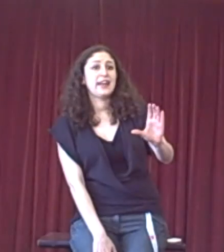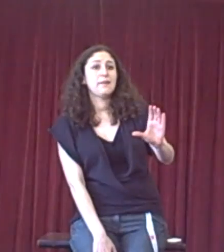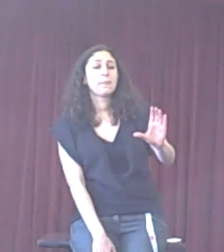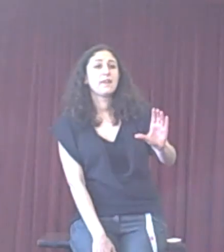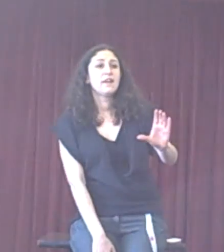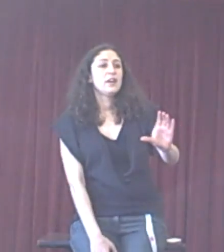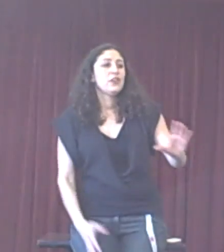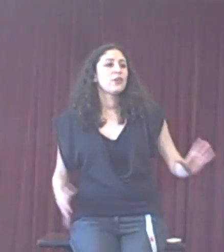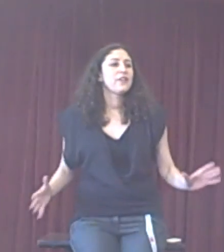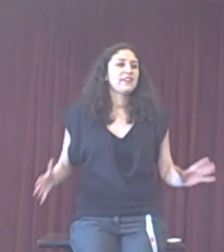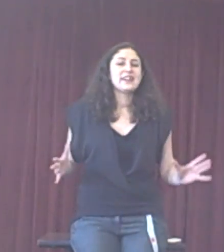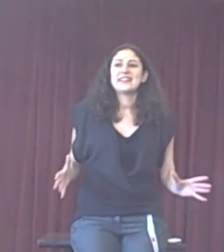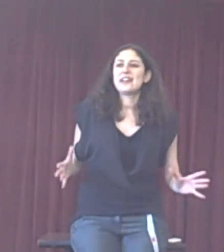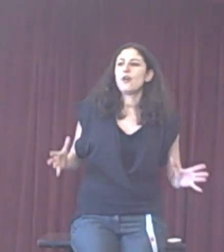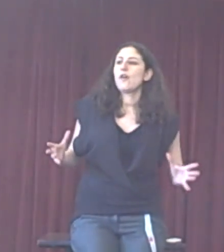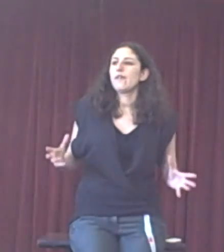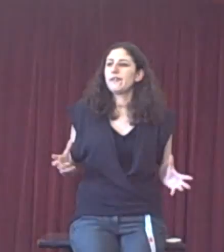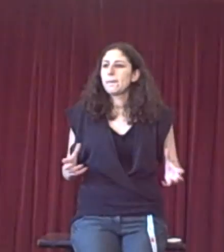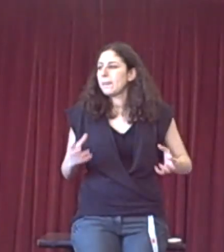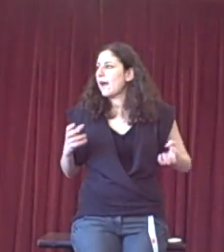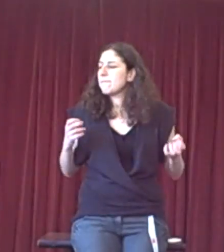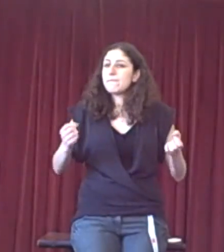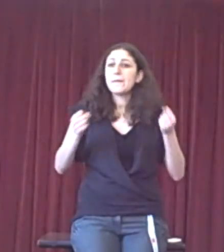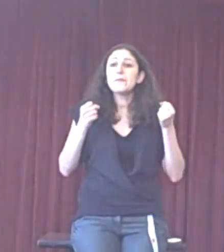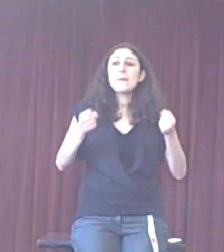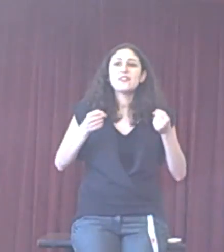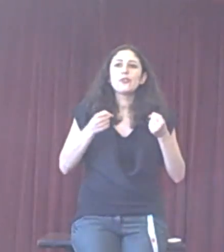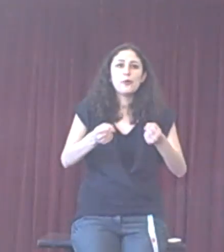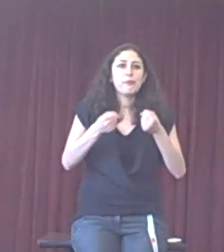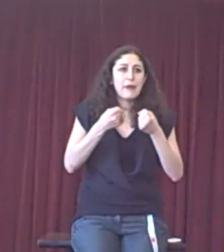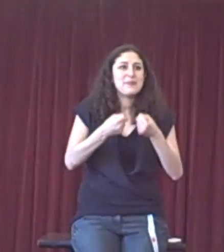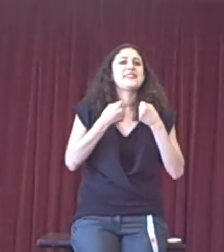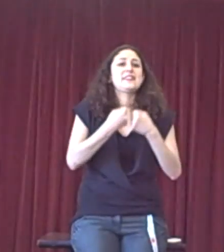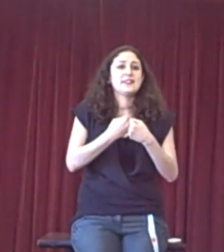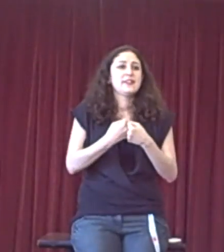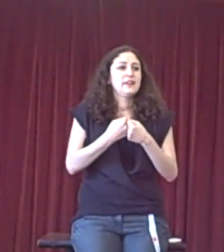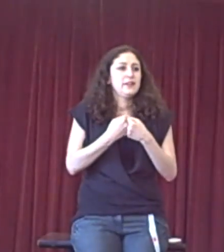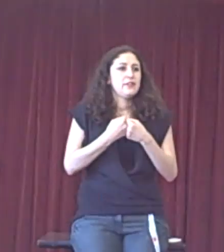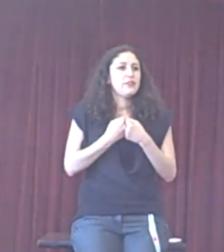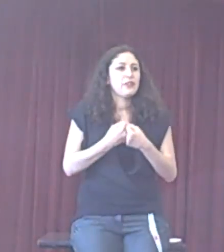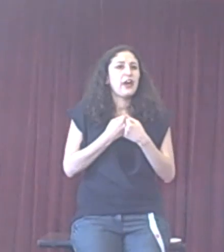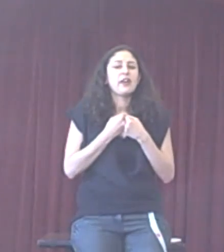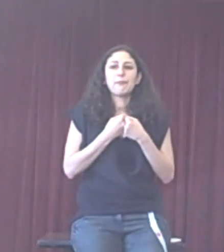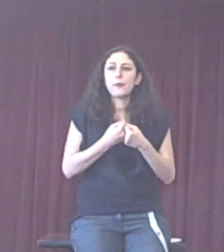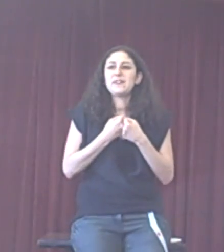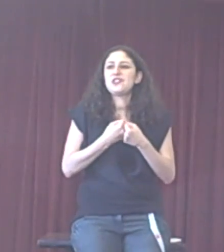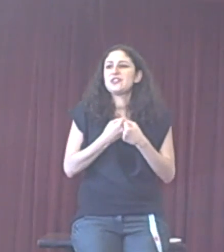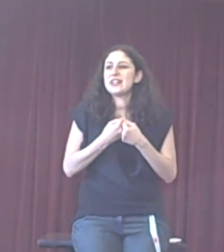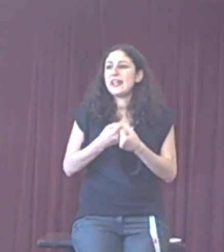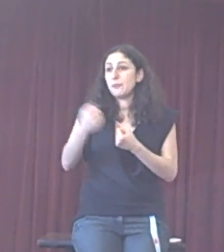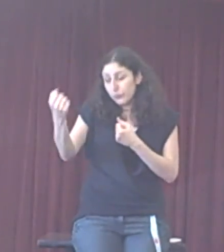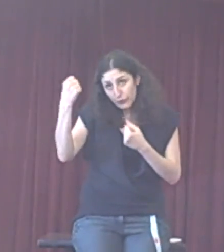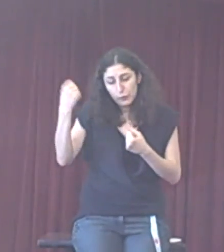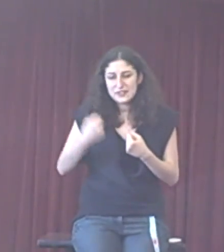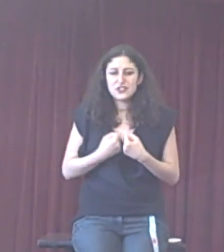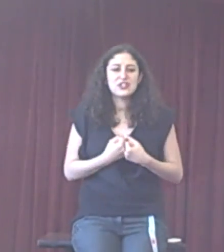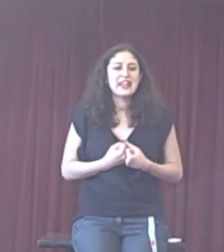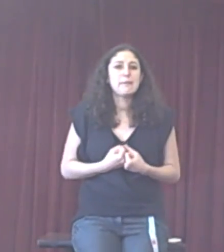okay, you've got this idea of fundamental premises that a proposition team or the team